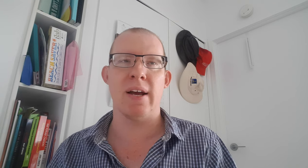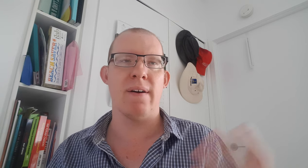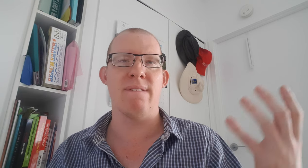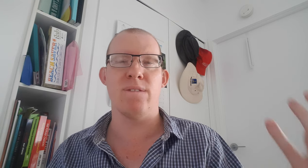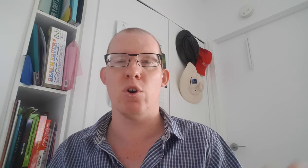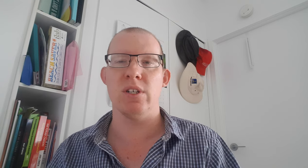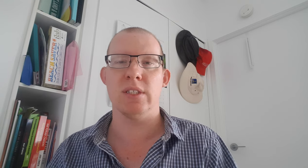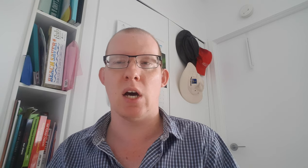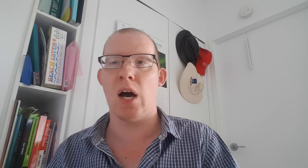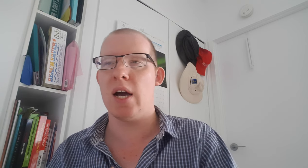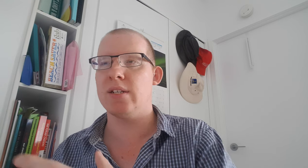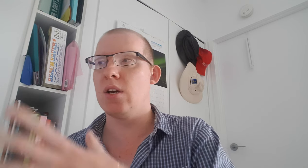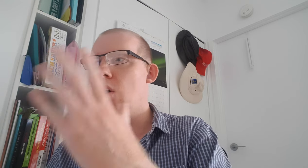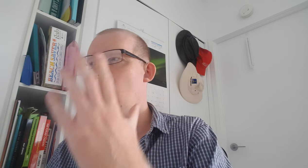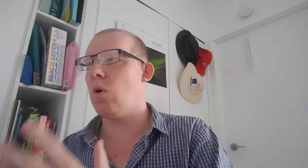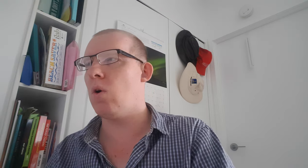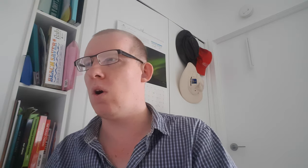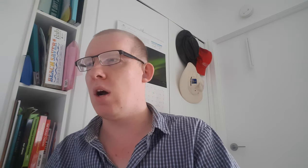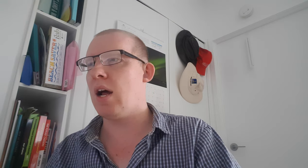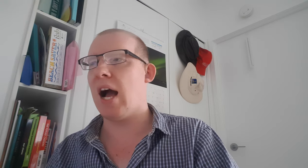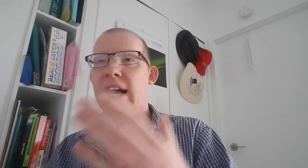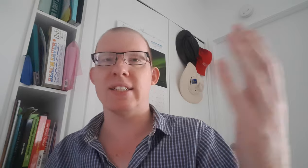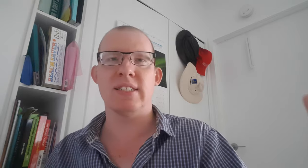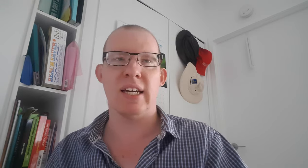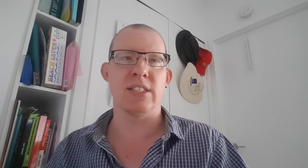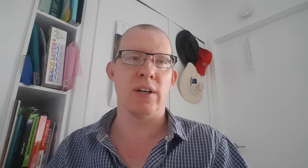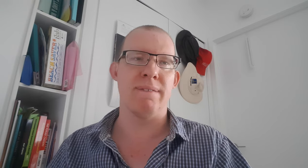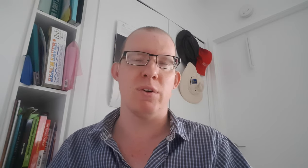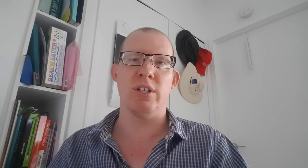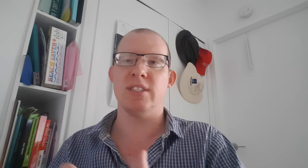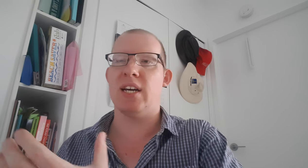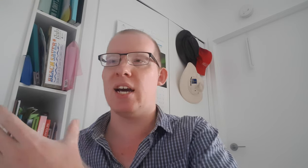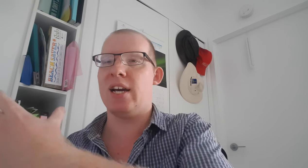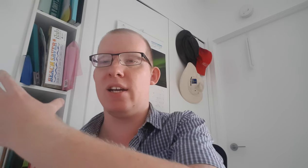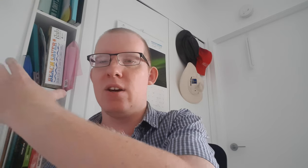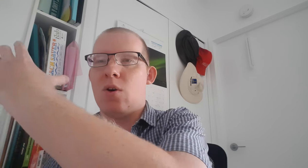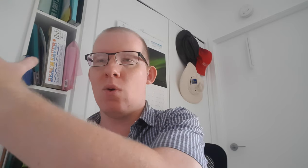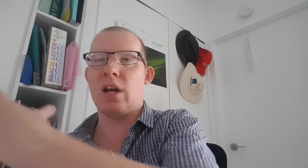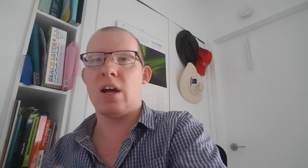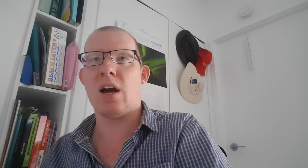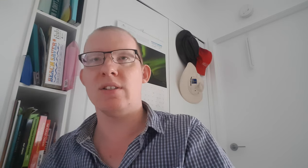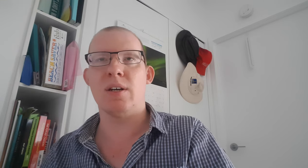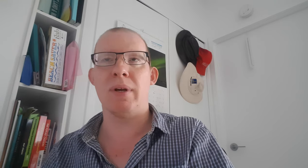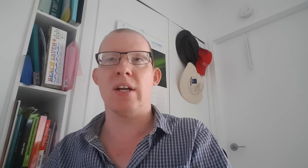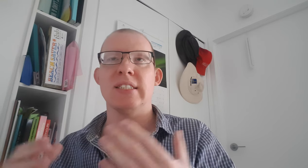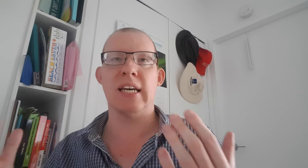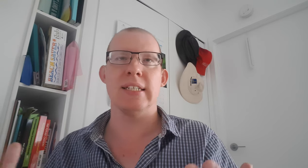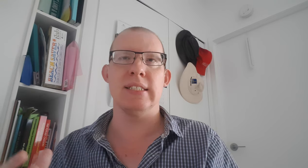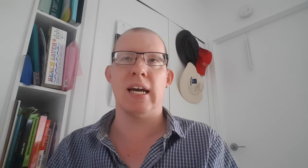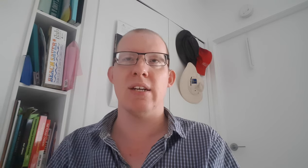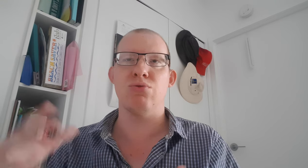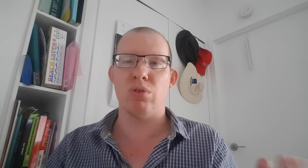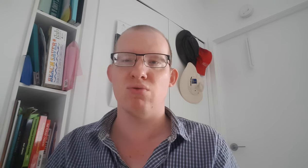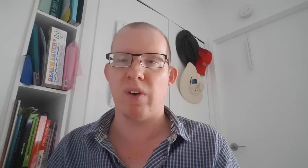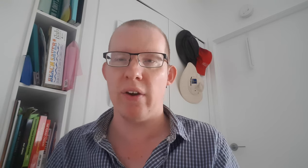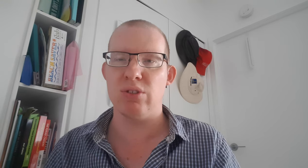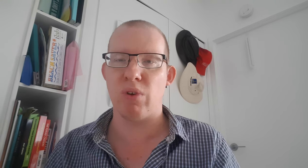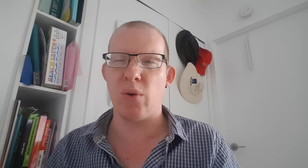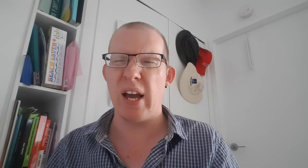at first sight or had had sex on the first day or someone on the second day just very straight away.